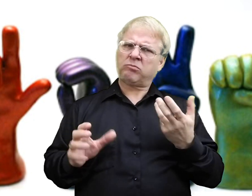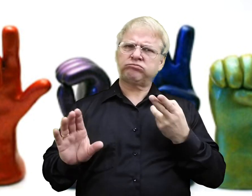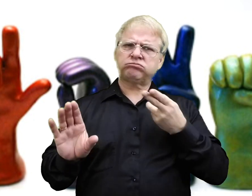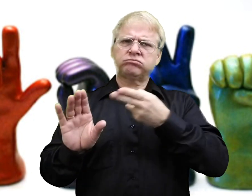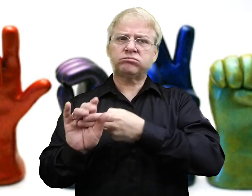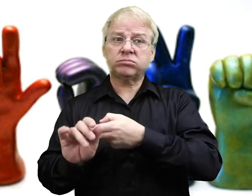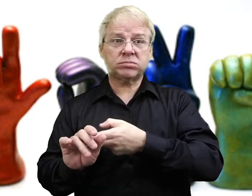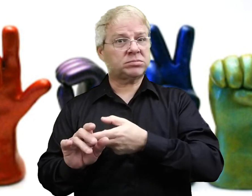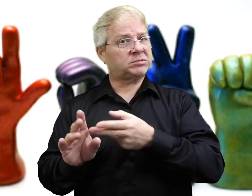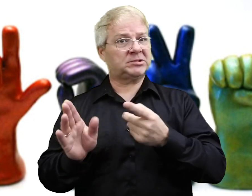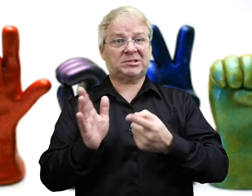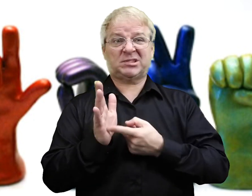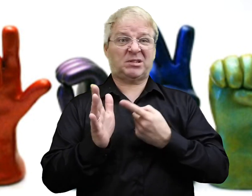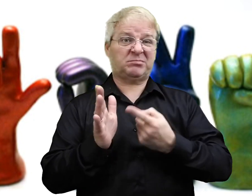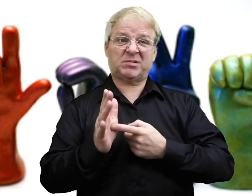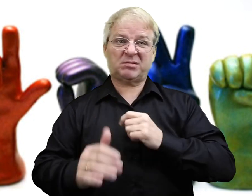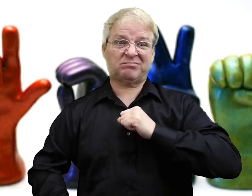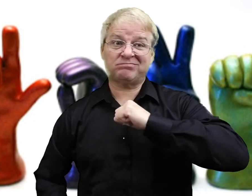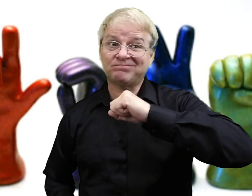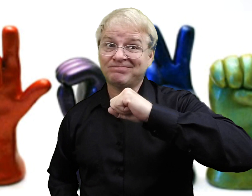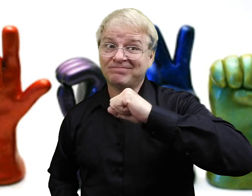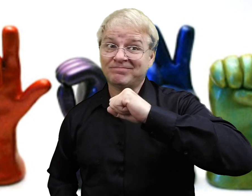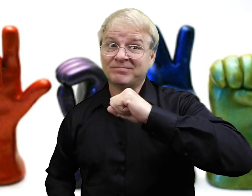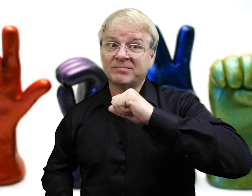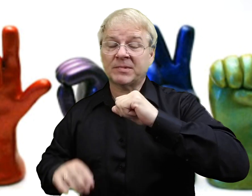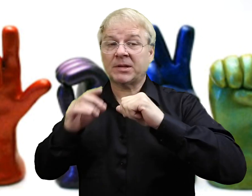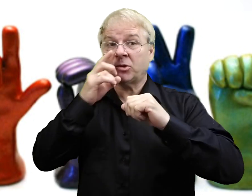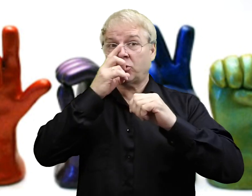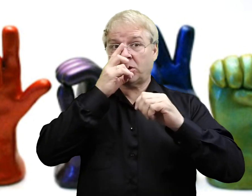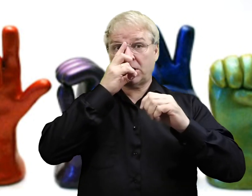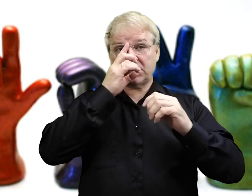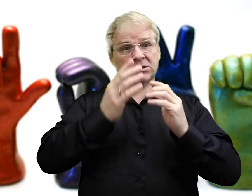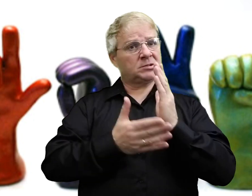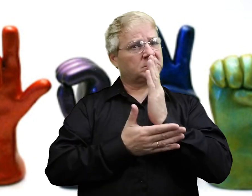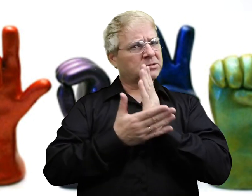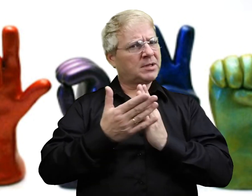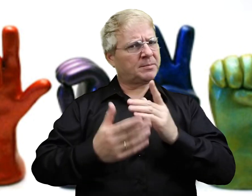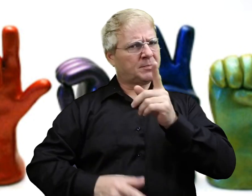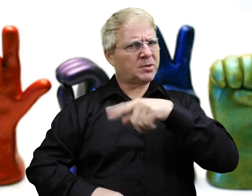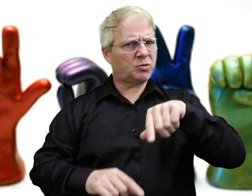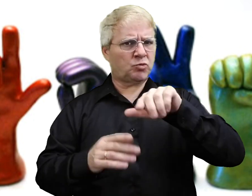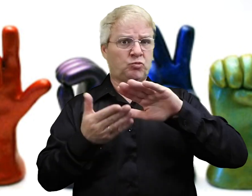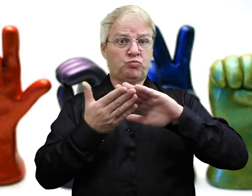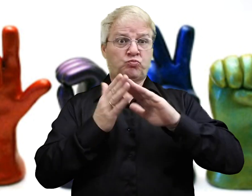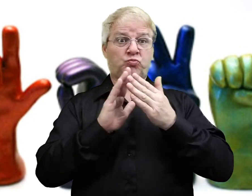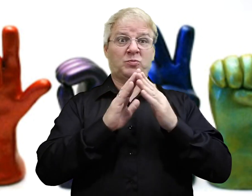wondering, well I want to participate and sometimes they may not invite you to participate. You might be blocked.